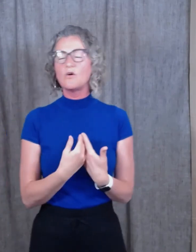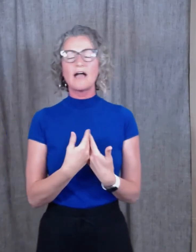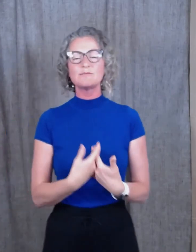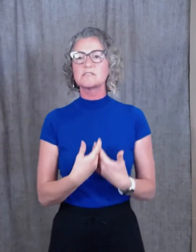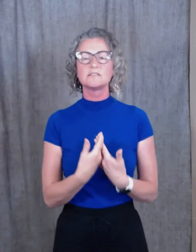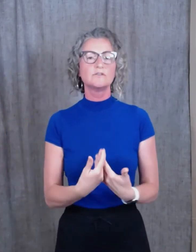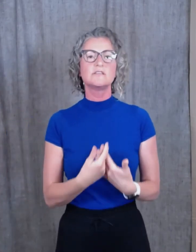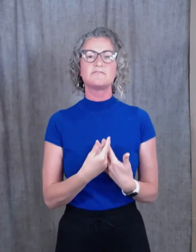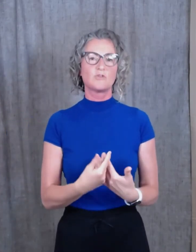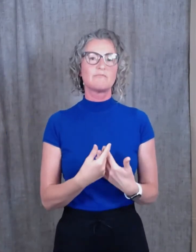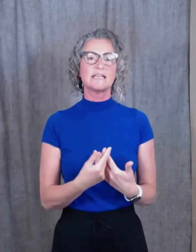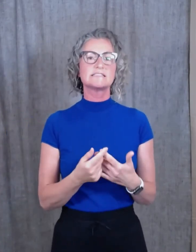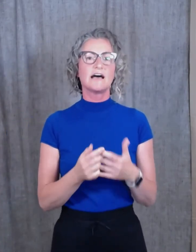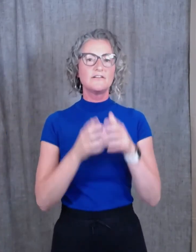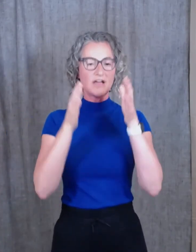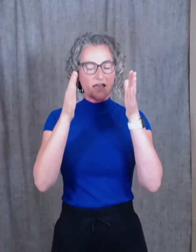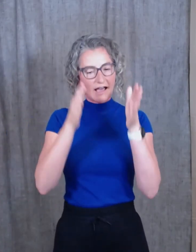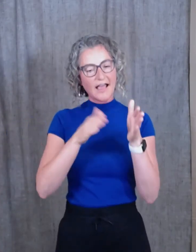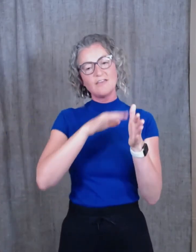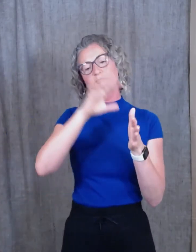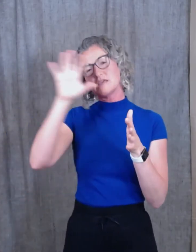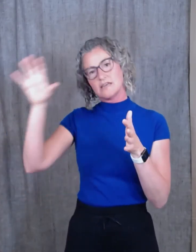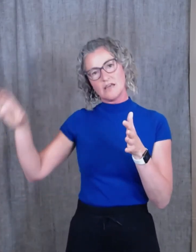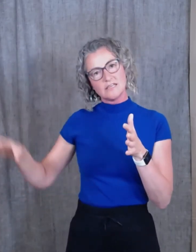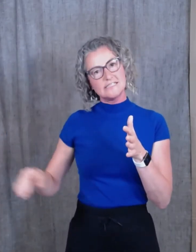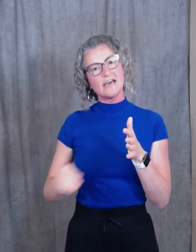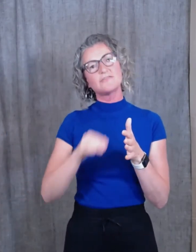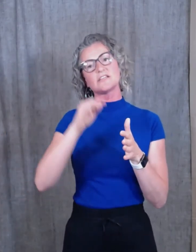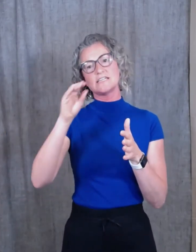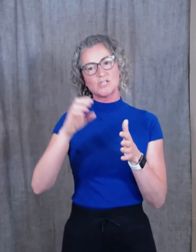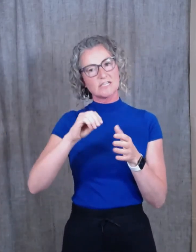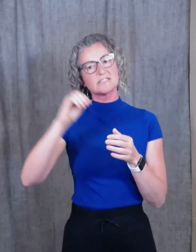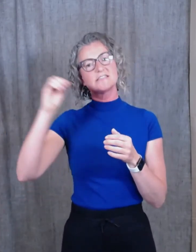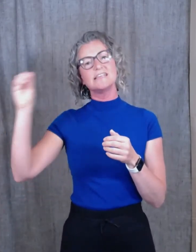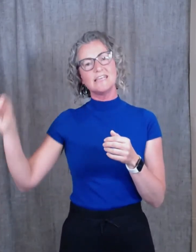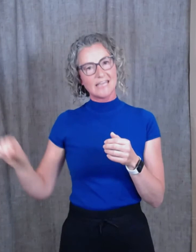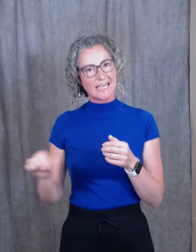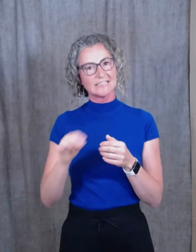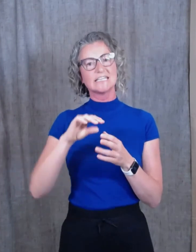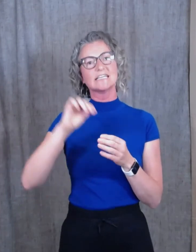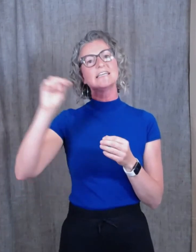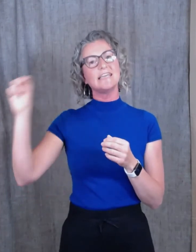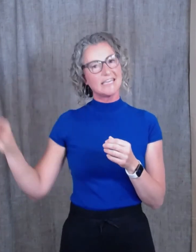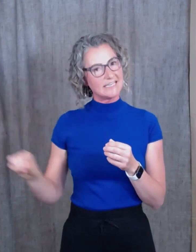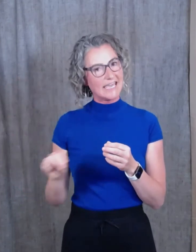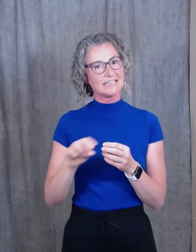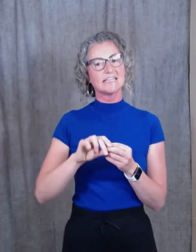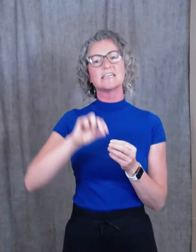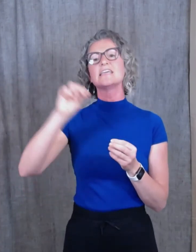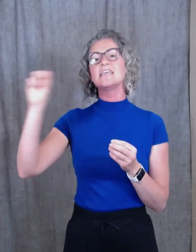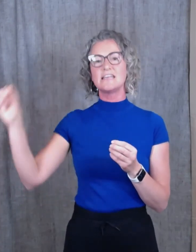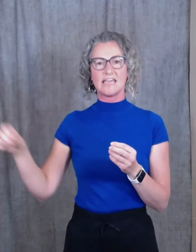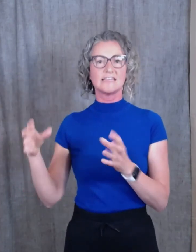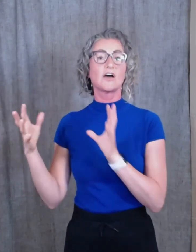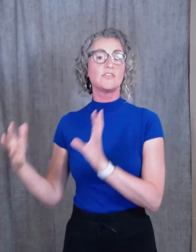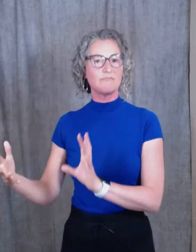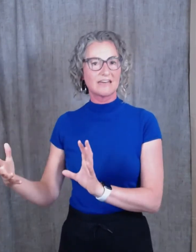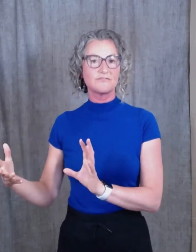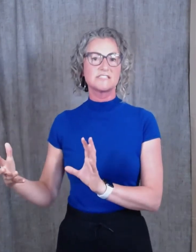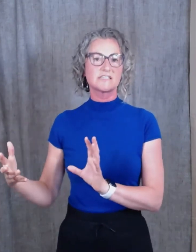absolutely for myself, I've been definitely just inhaling, inhaling, inhaling on the metaphysical